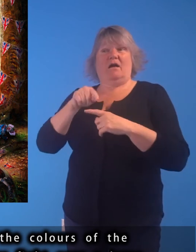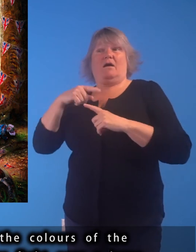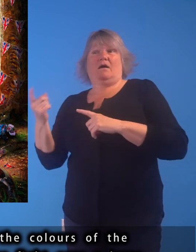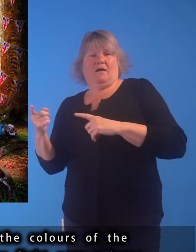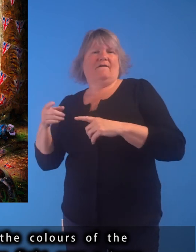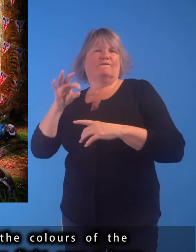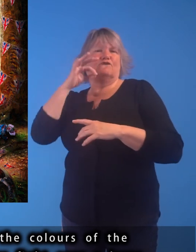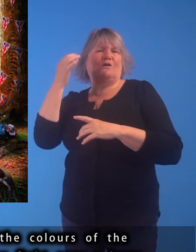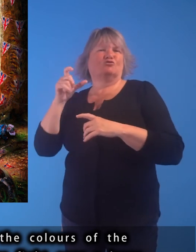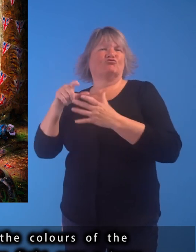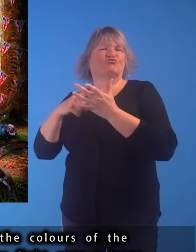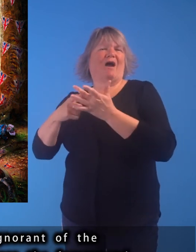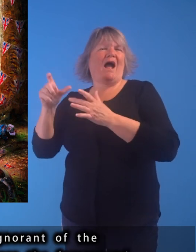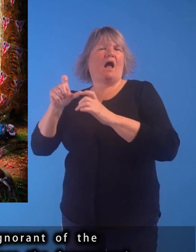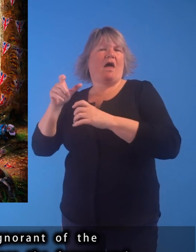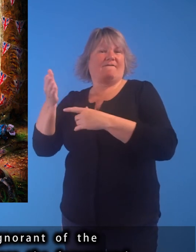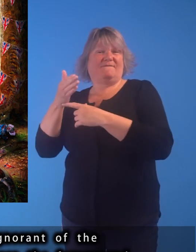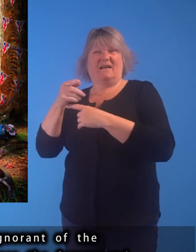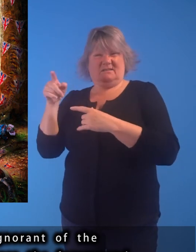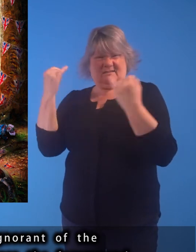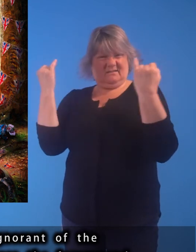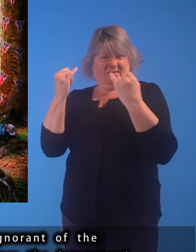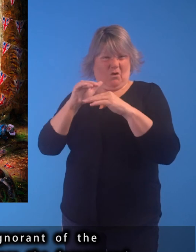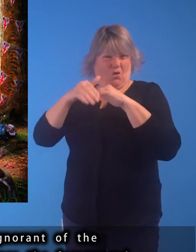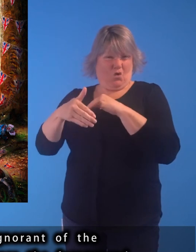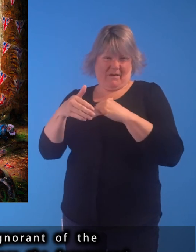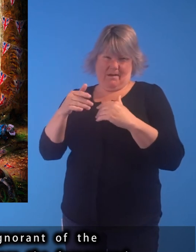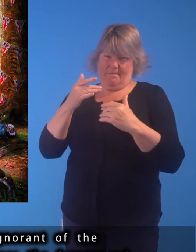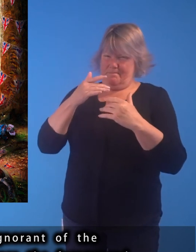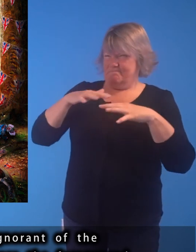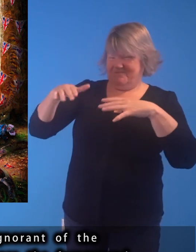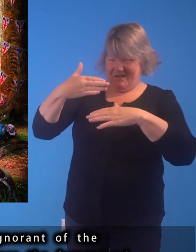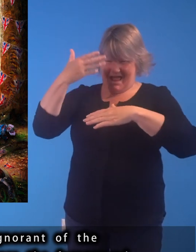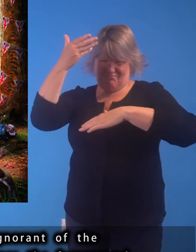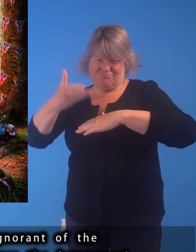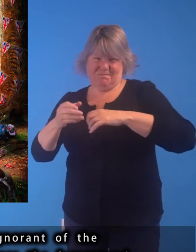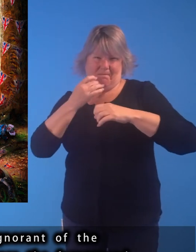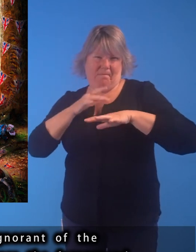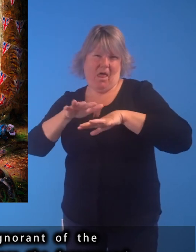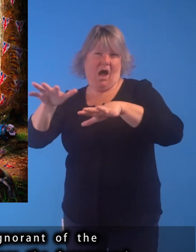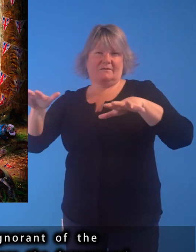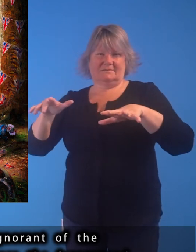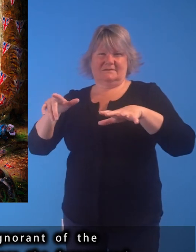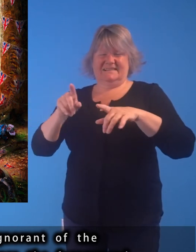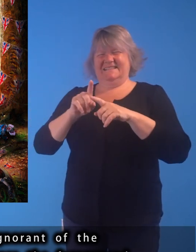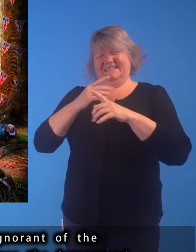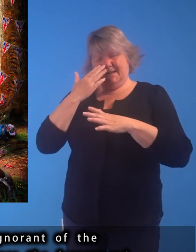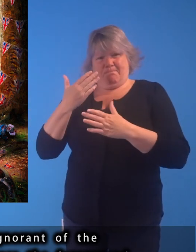fight over a large, blood-stained flag, seemingly ignorant of the bloodied bodies that lie